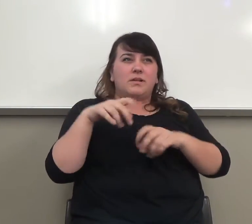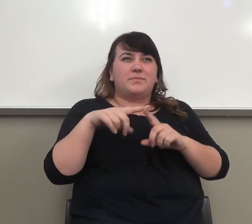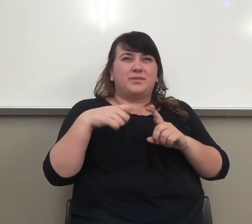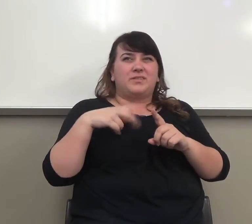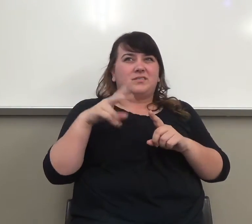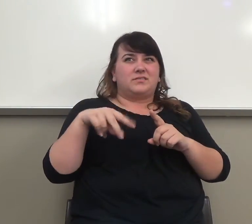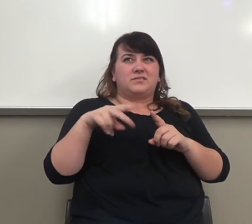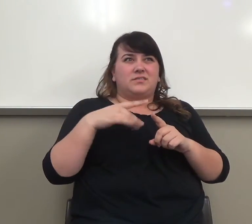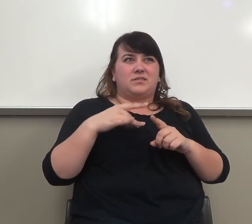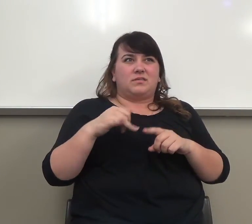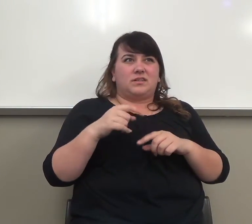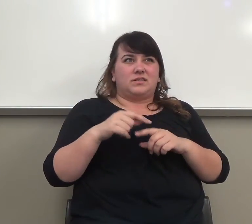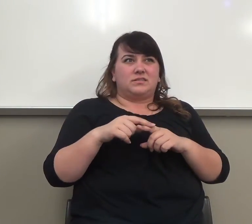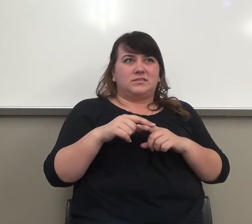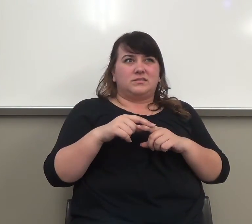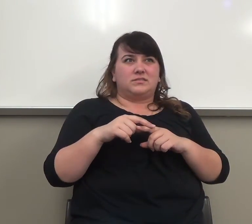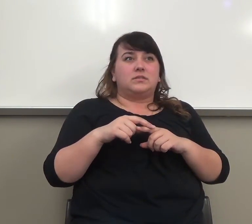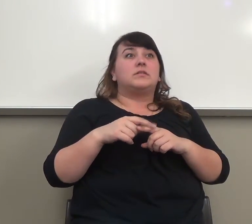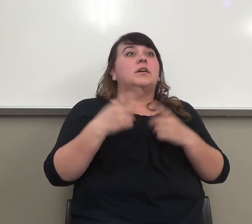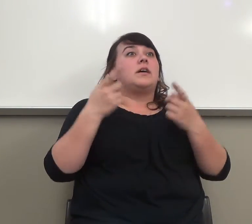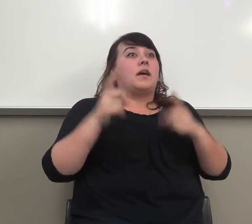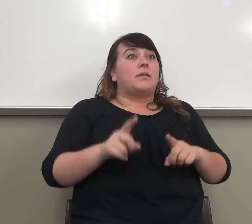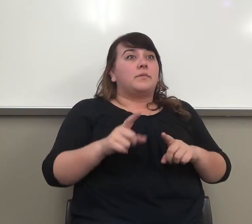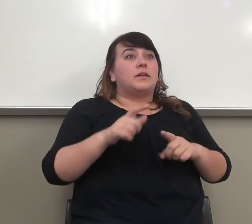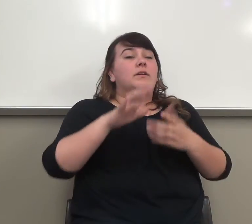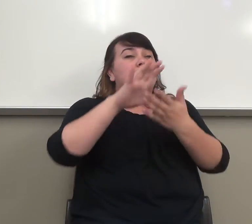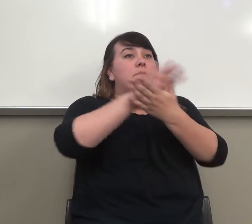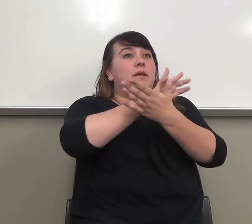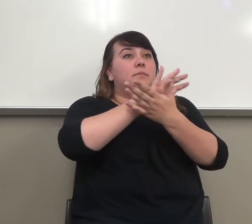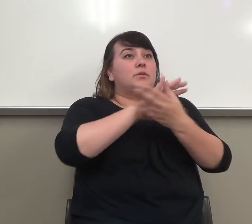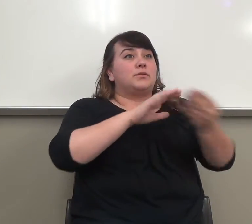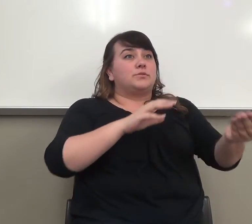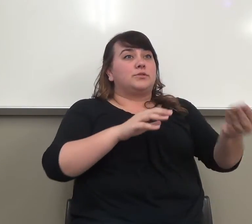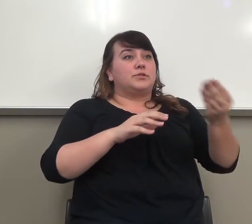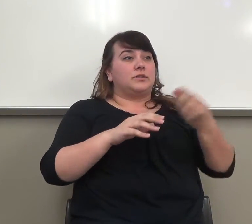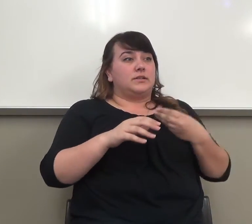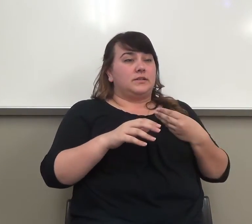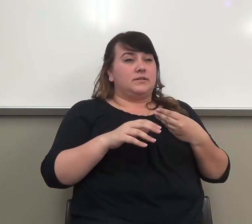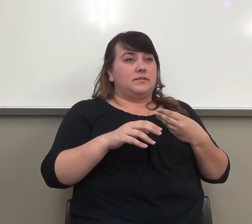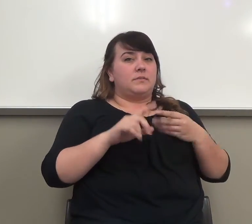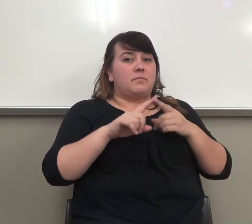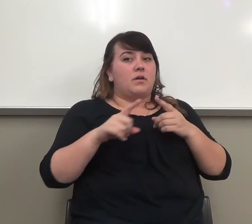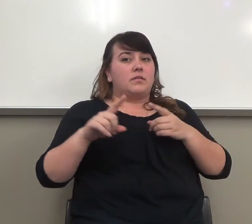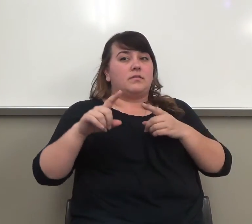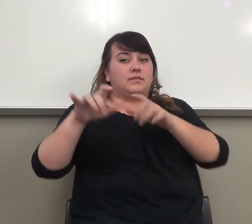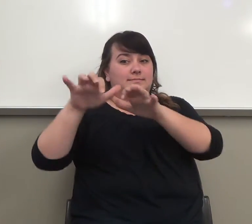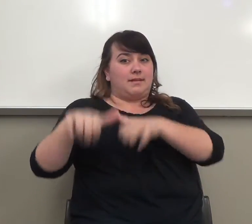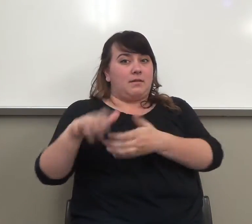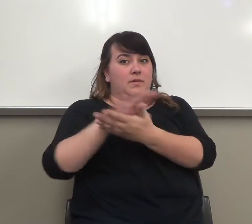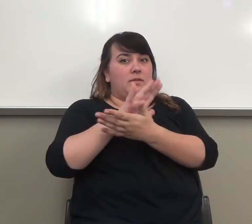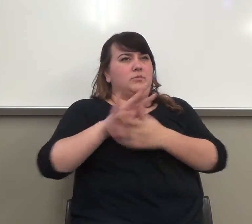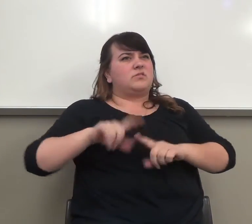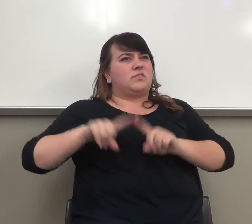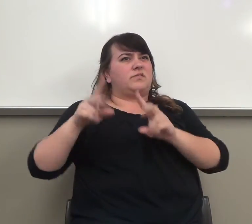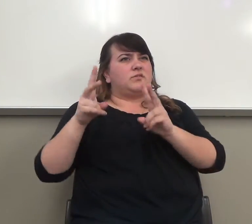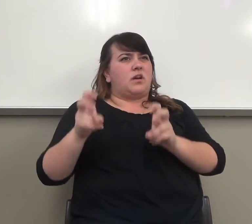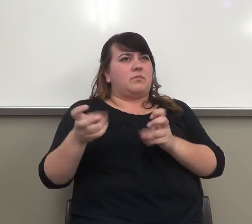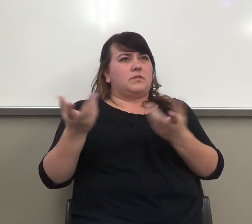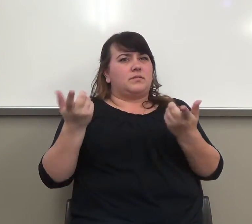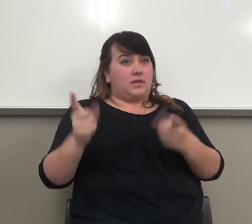for me. What's going to happen if you turn a paper in on another topic from what you're going to hear? Is that a problem?